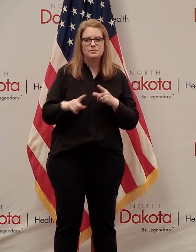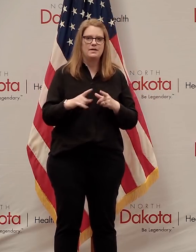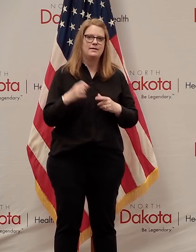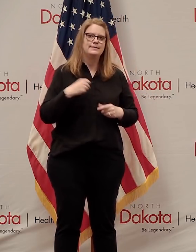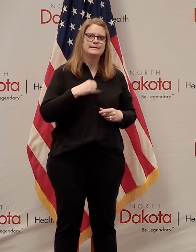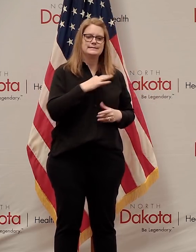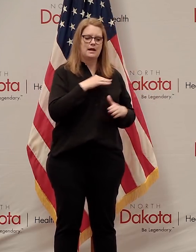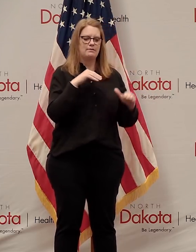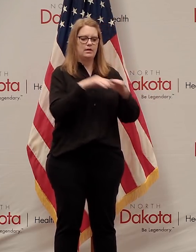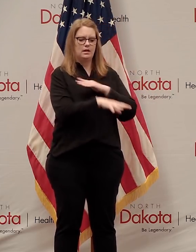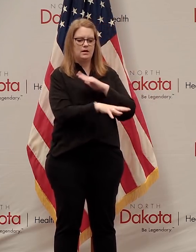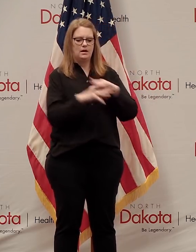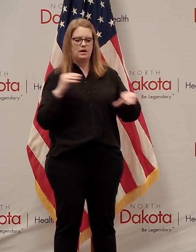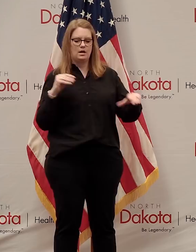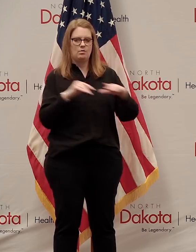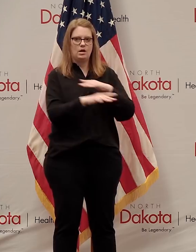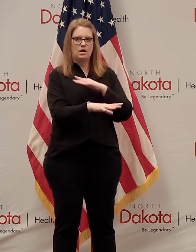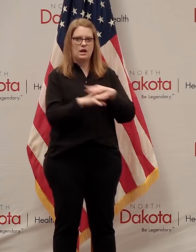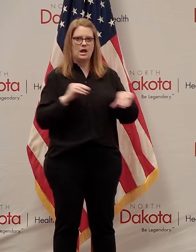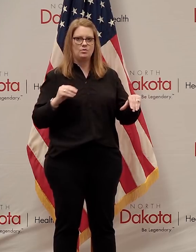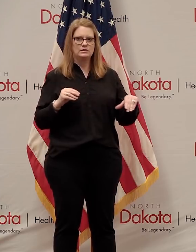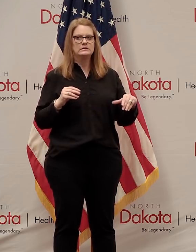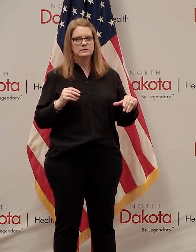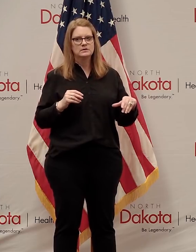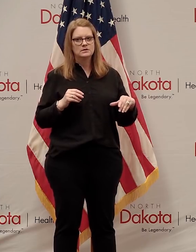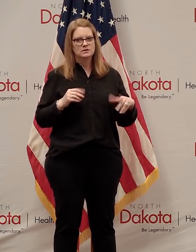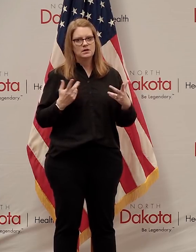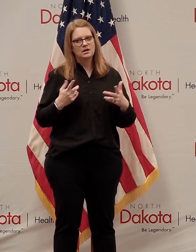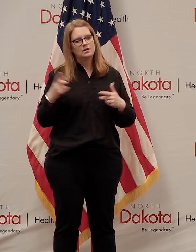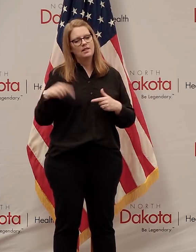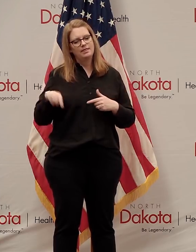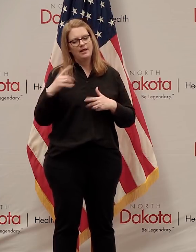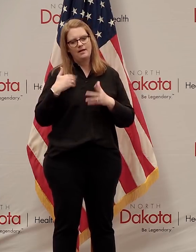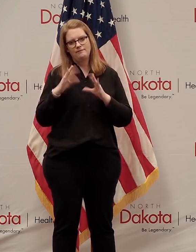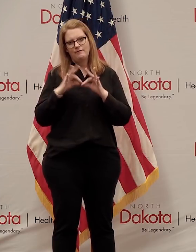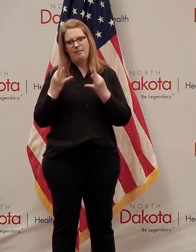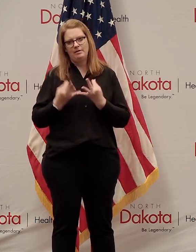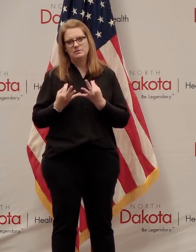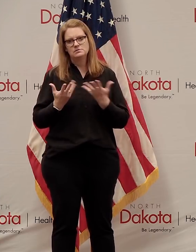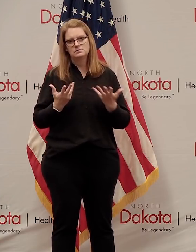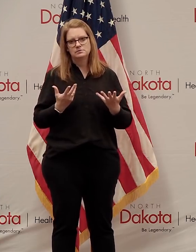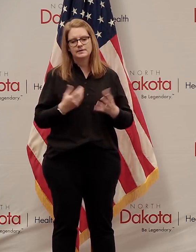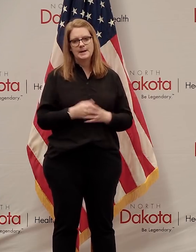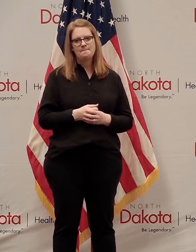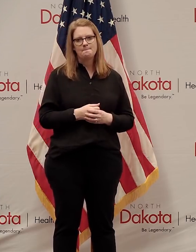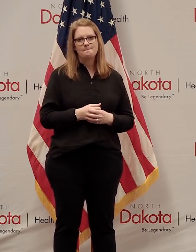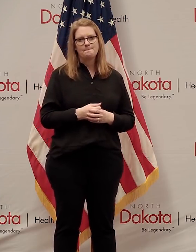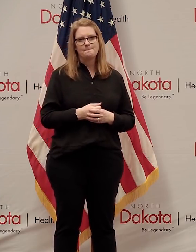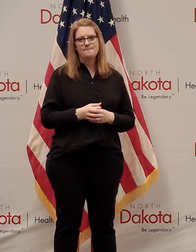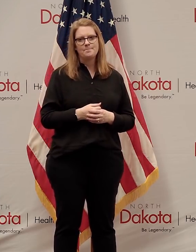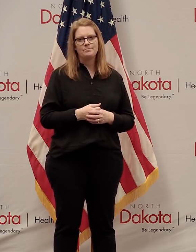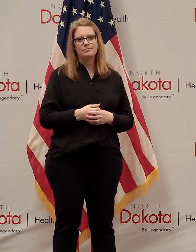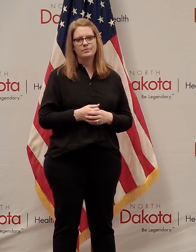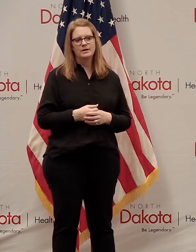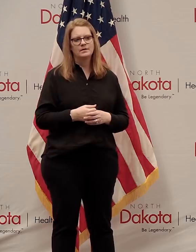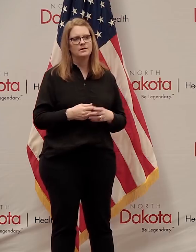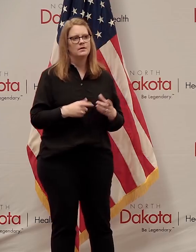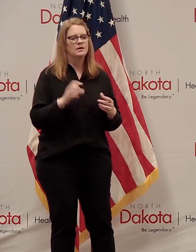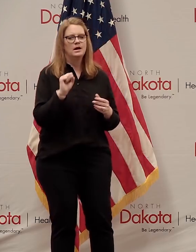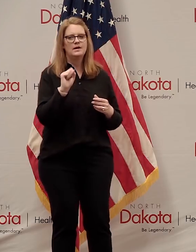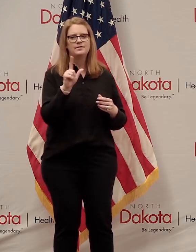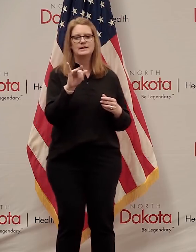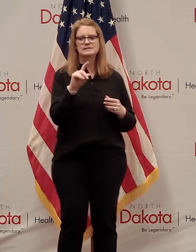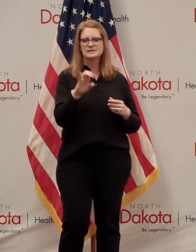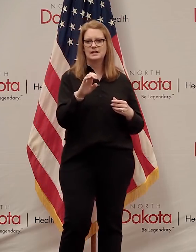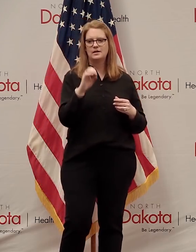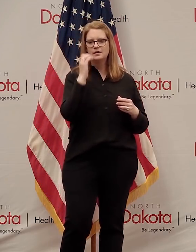they're leaving, they've got families. mean, it does represent another risk area for us. And when I talked on that, I skipped it over on that slide, but we've